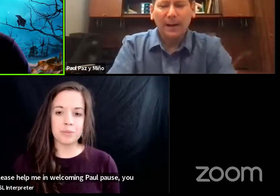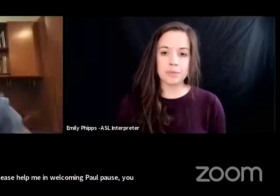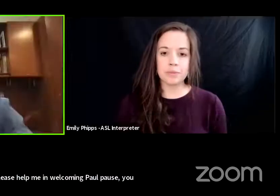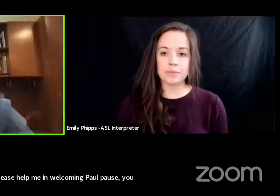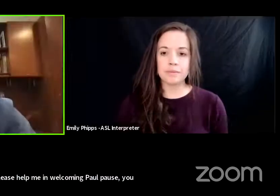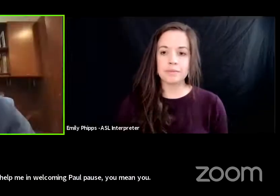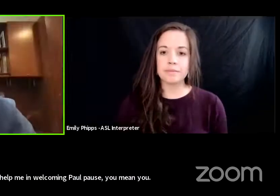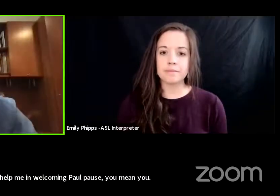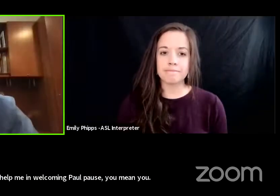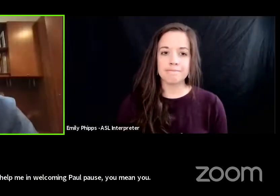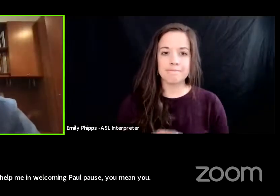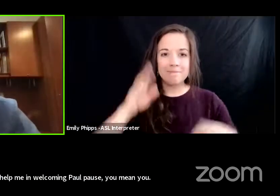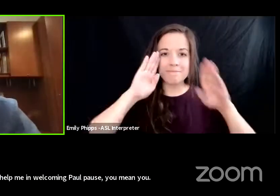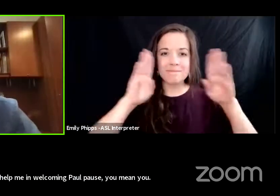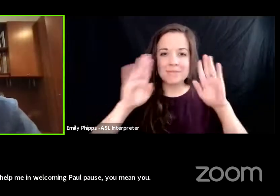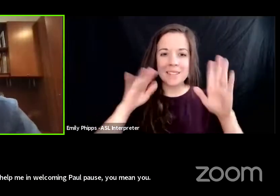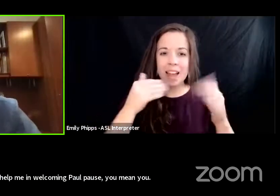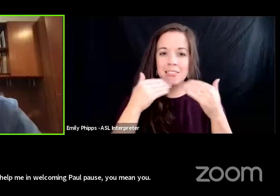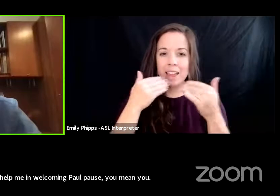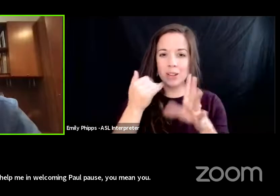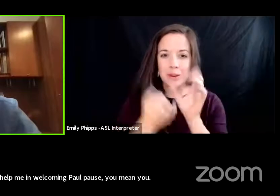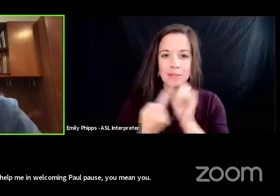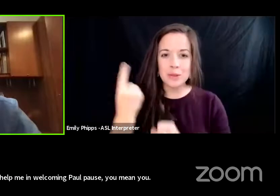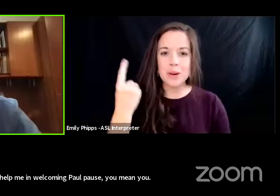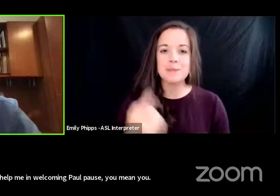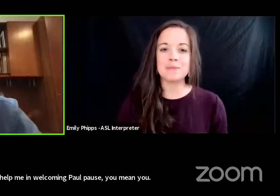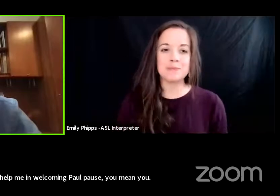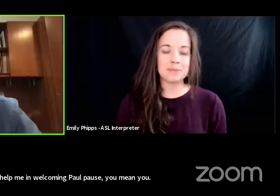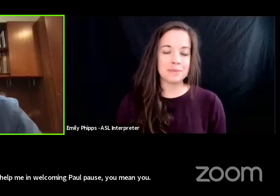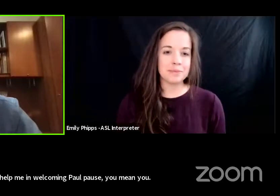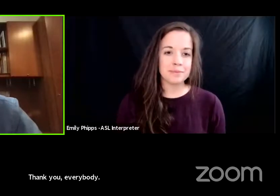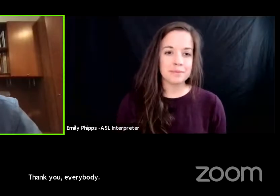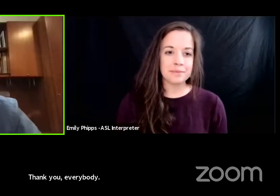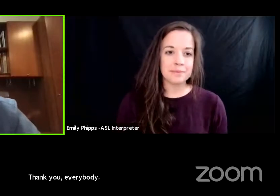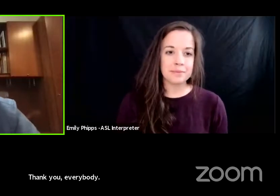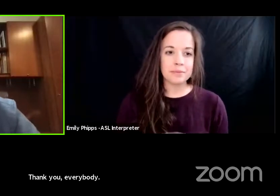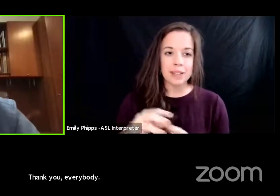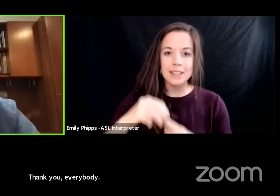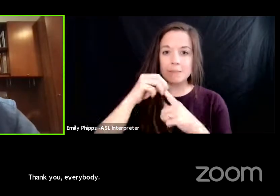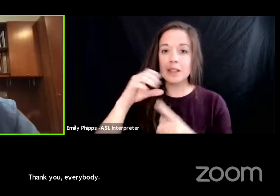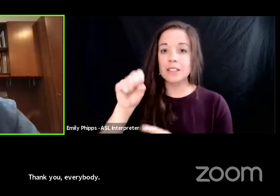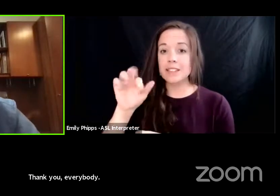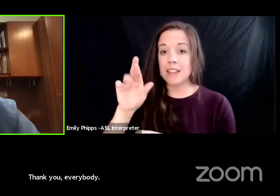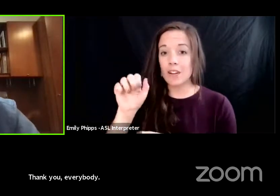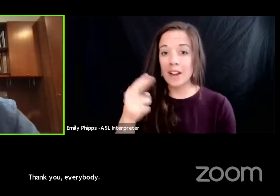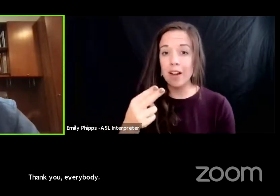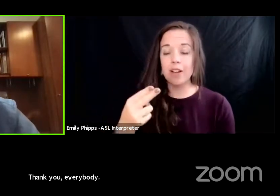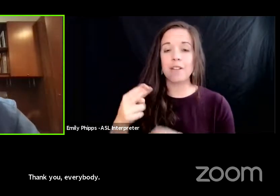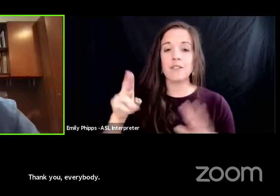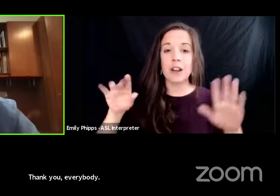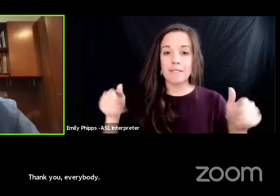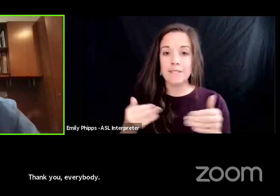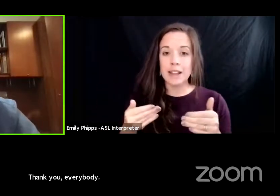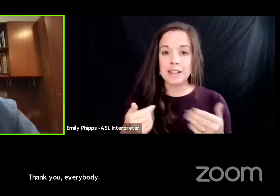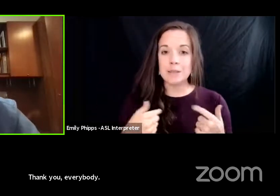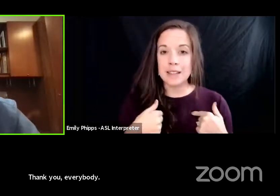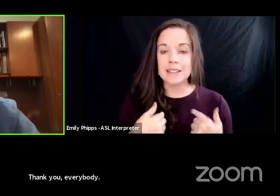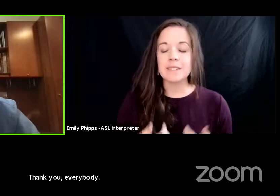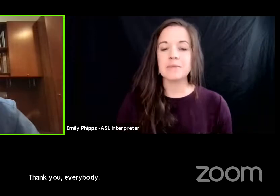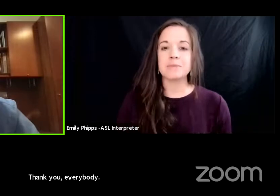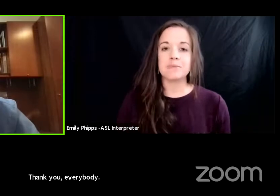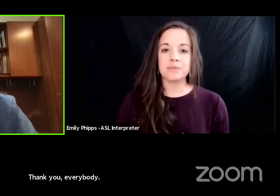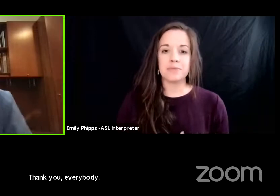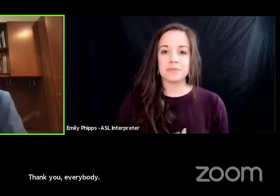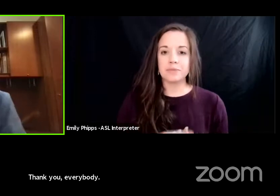i thank you everybody um especially sarah for inviting me and um i